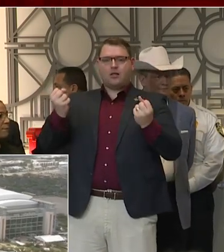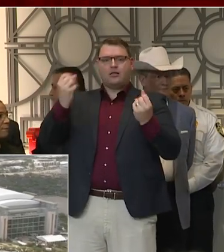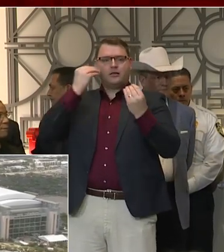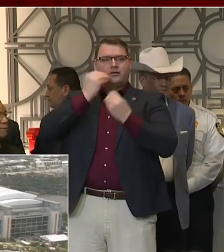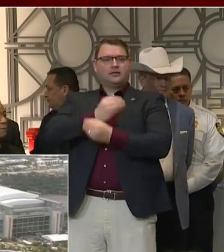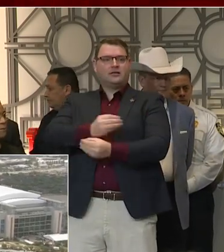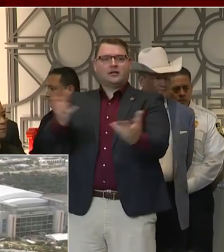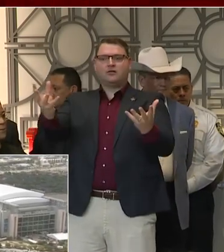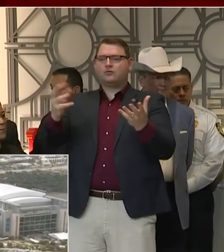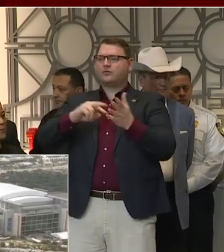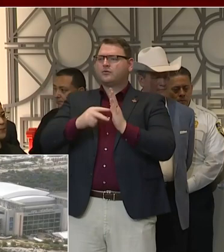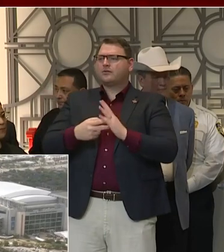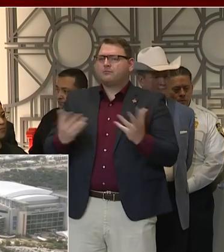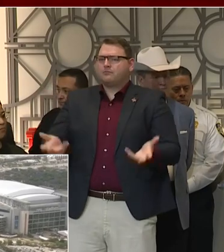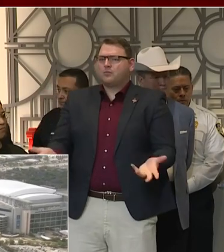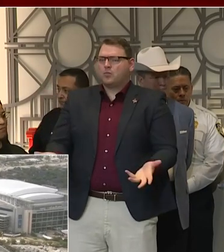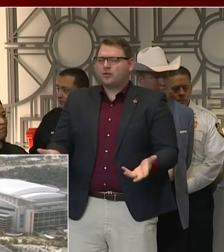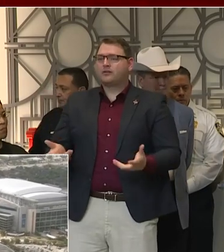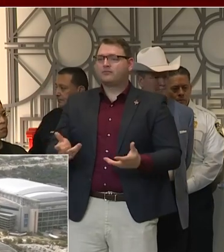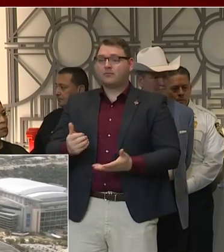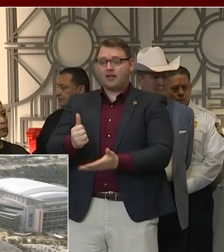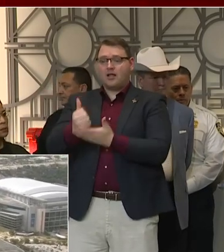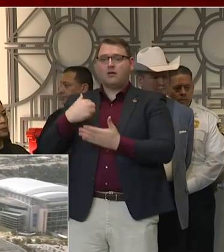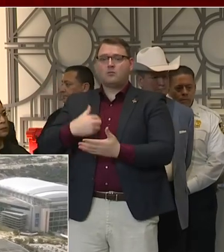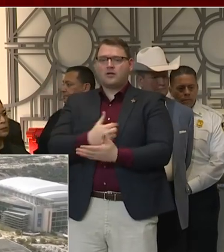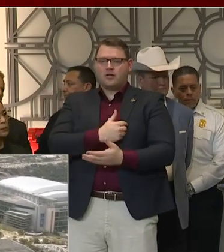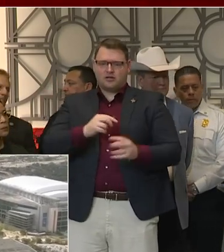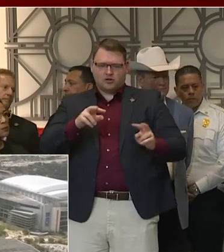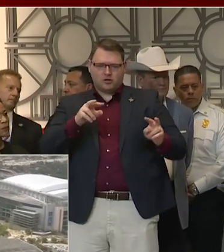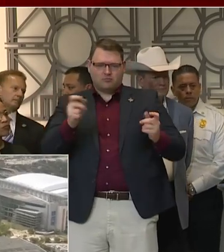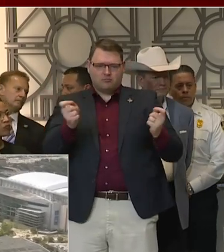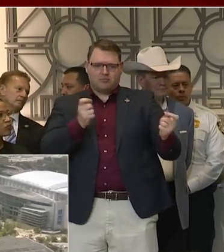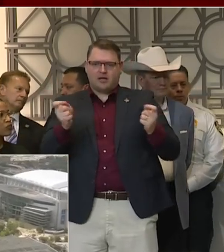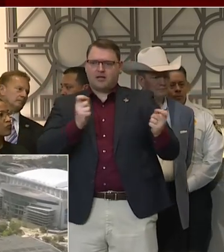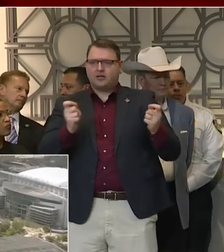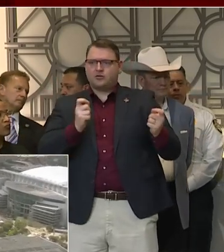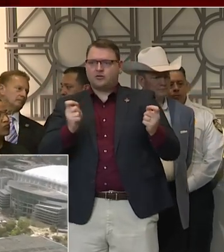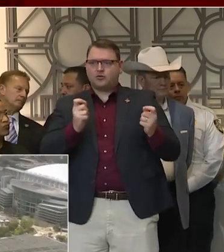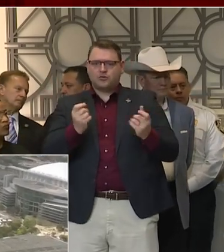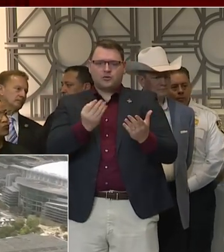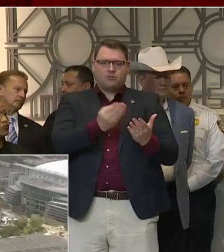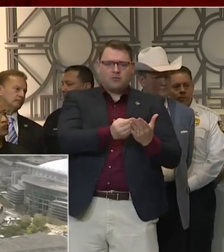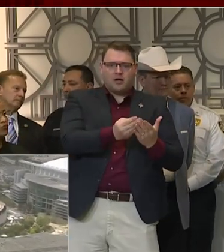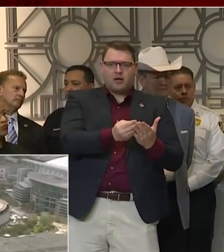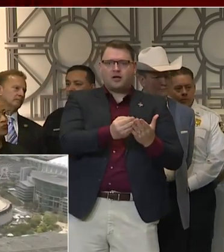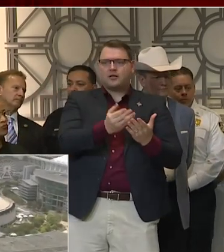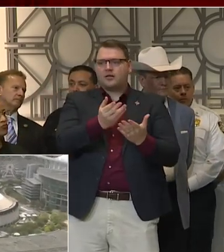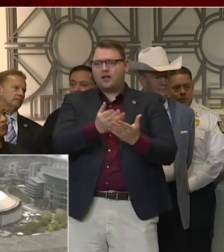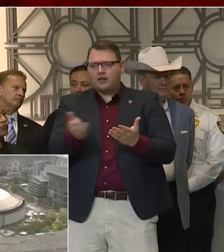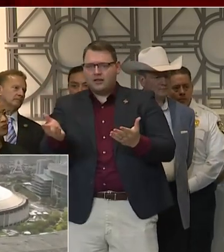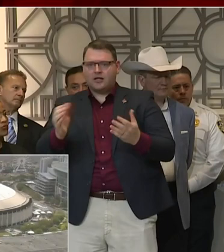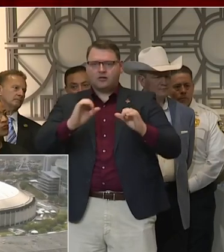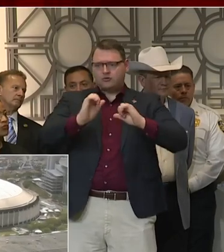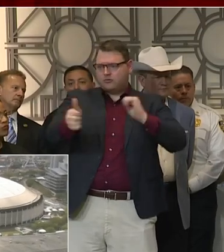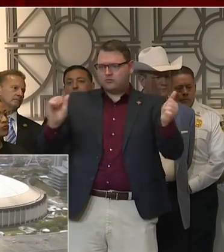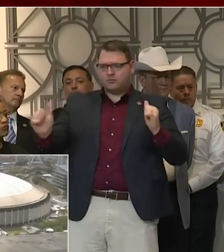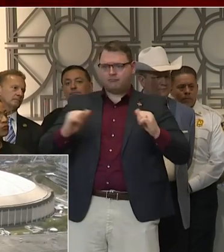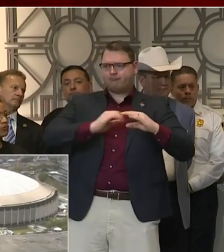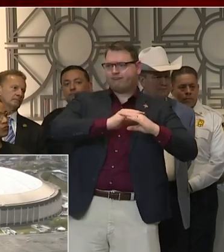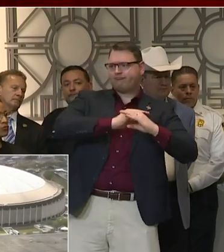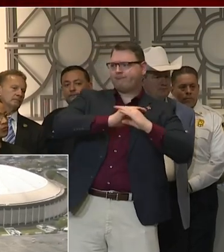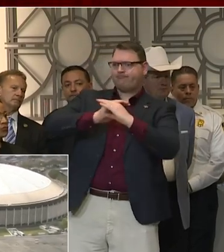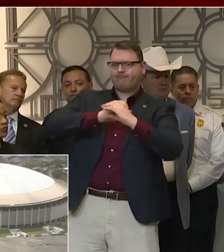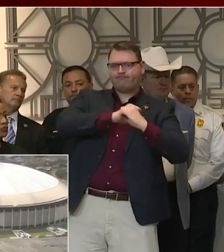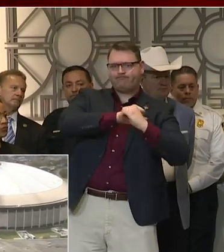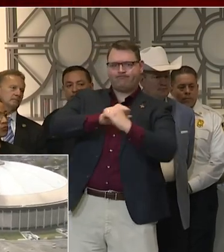abilities to manage our resources, flexibility with the procurement process in acquiring